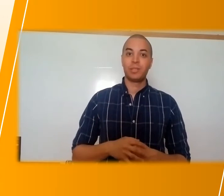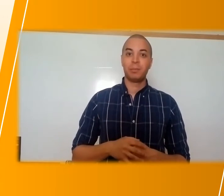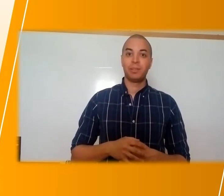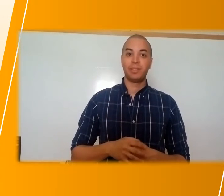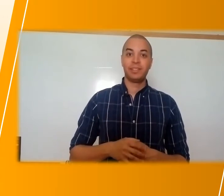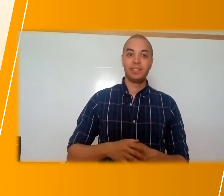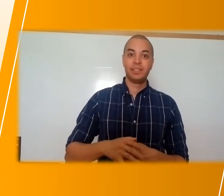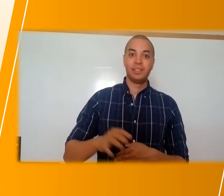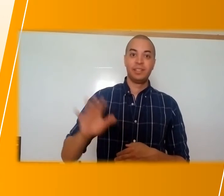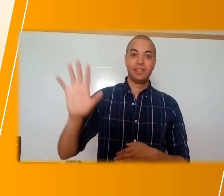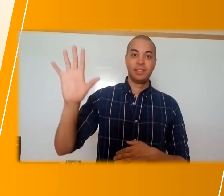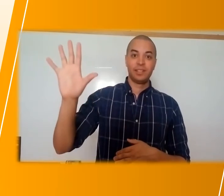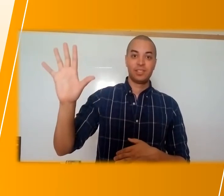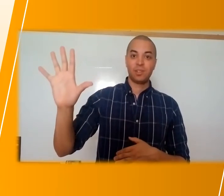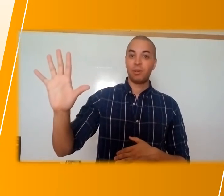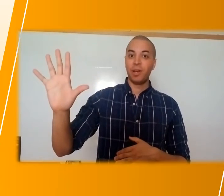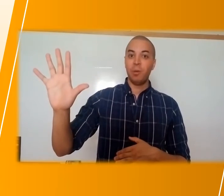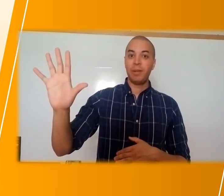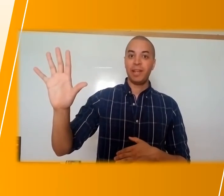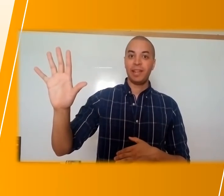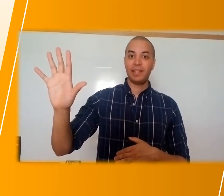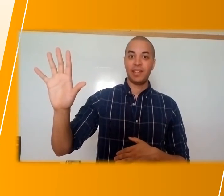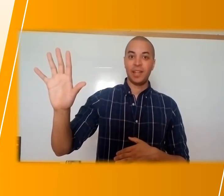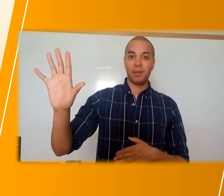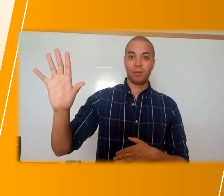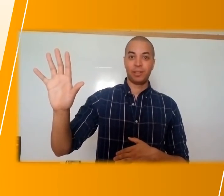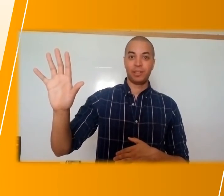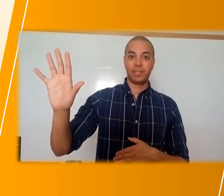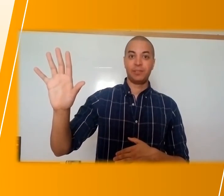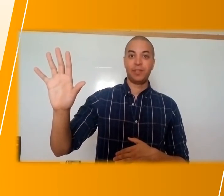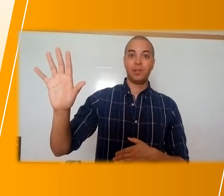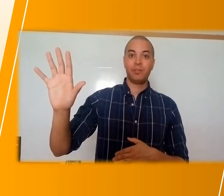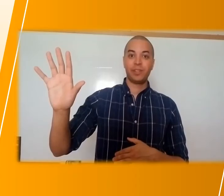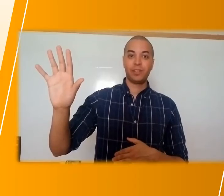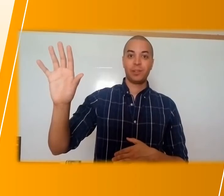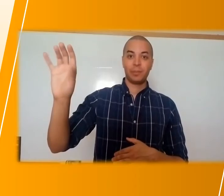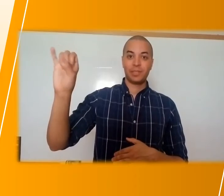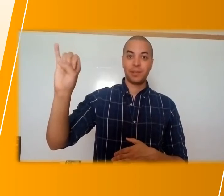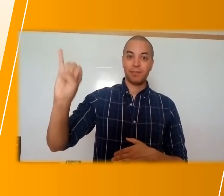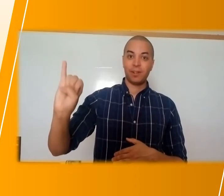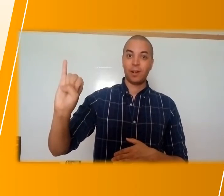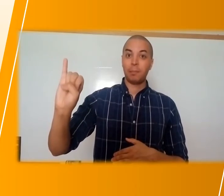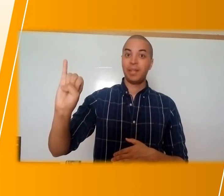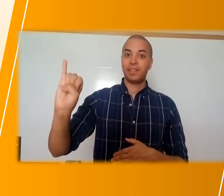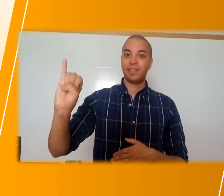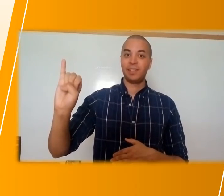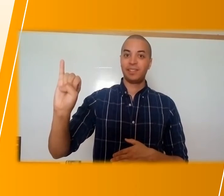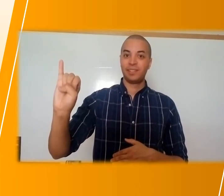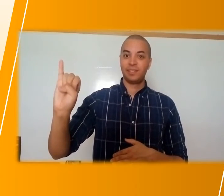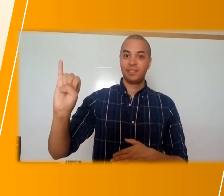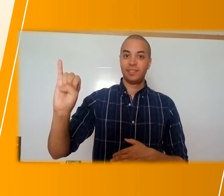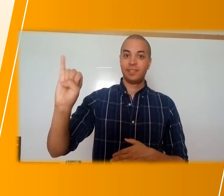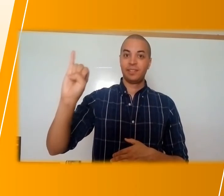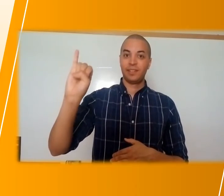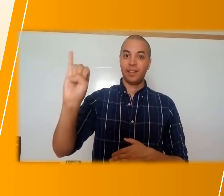we will simply start with an open hand and we're going to leave no finger up except for our pinky.